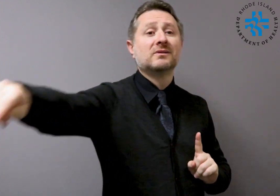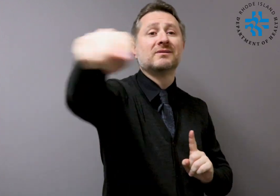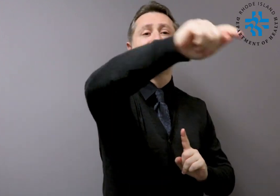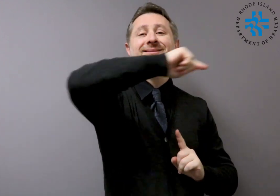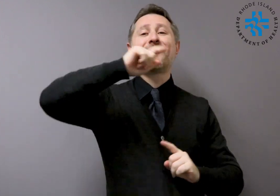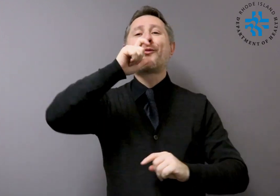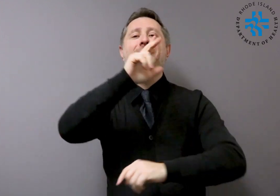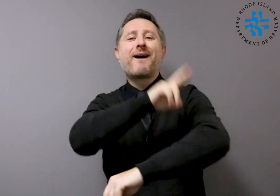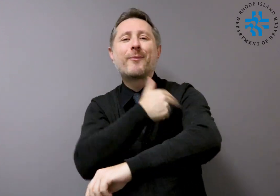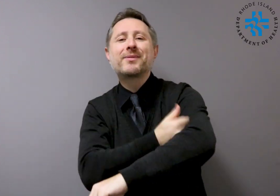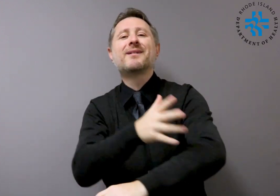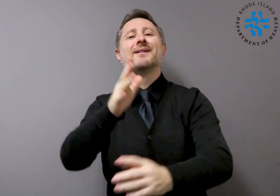And in of of that they really treat professionals